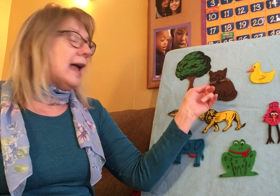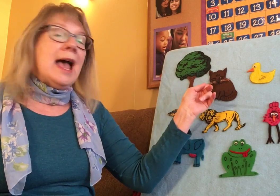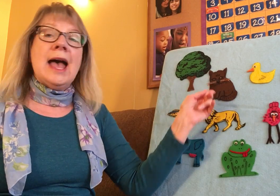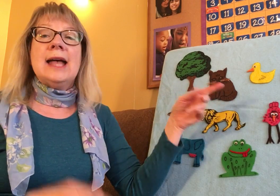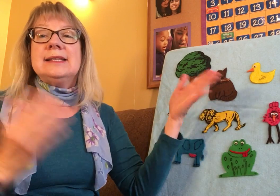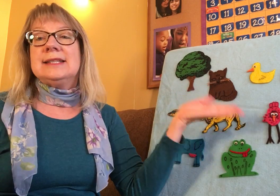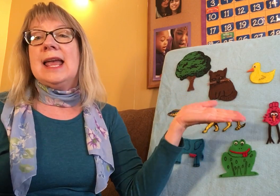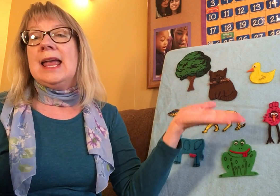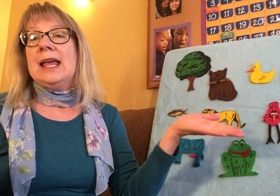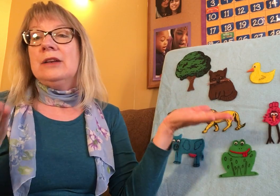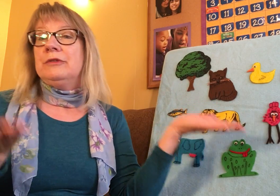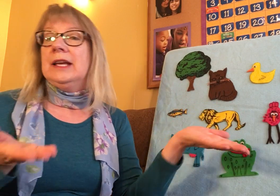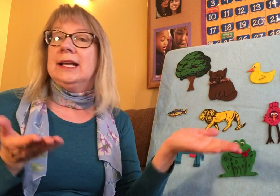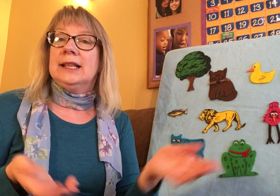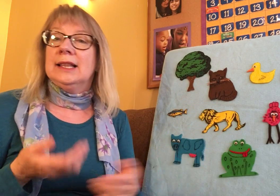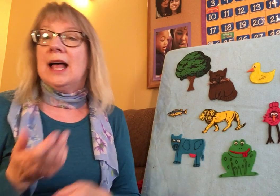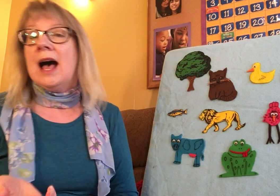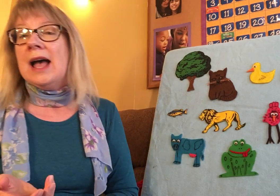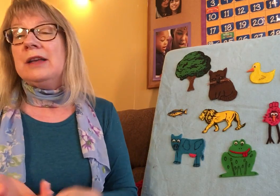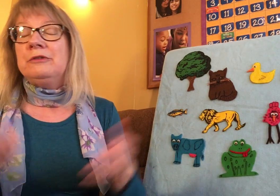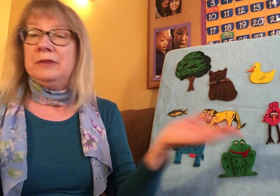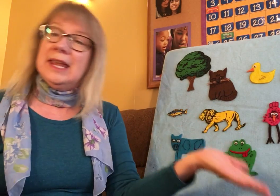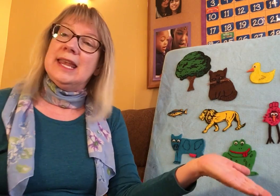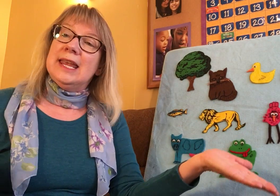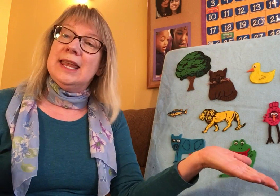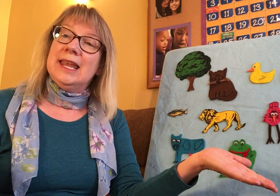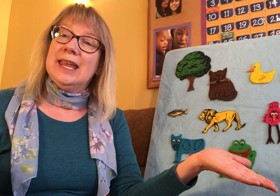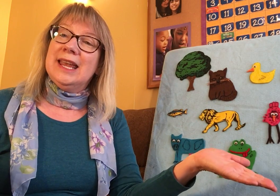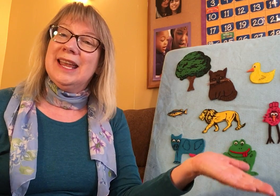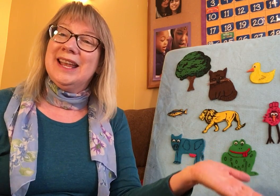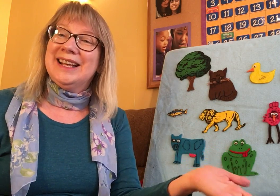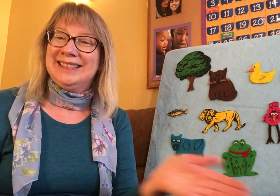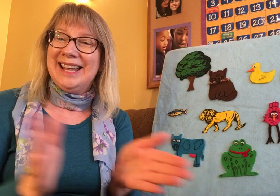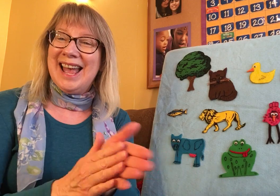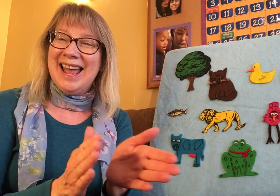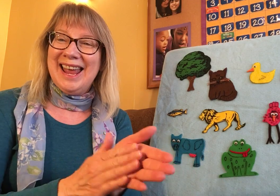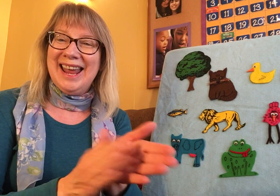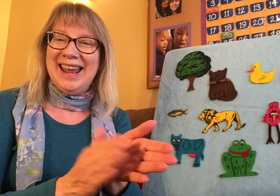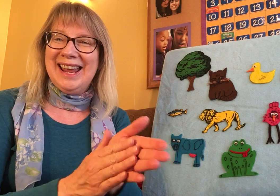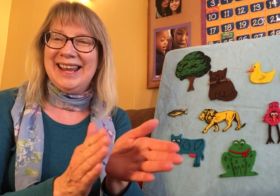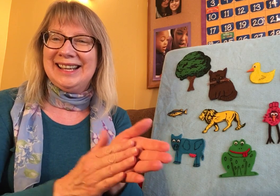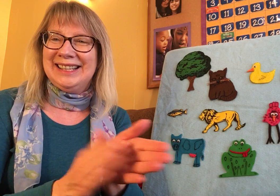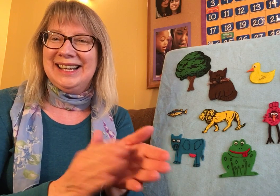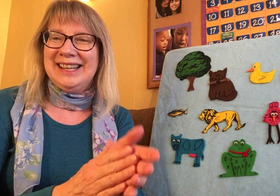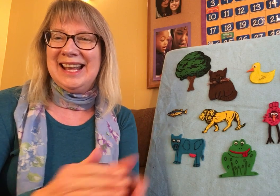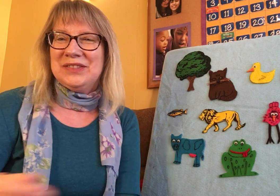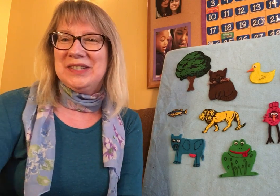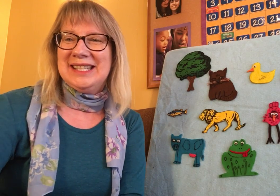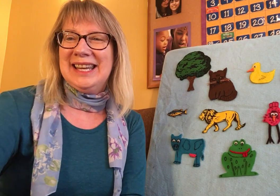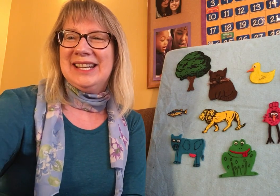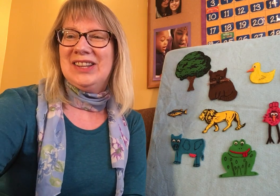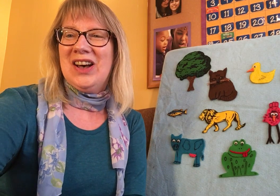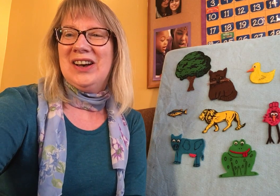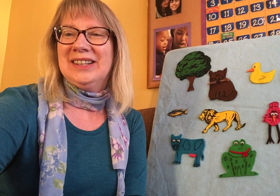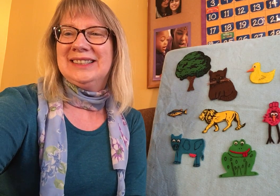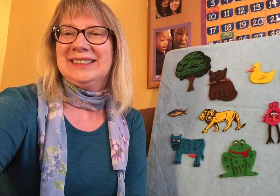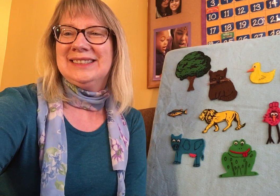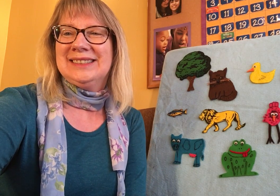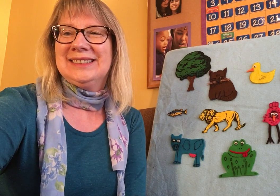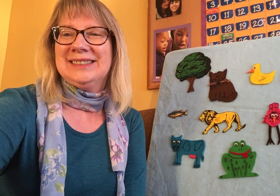cat sang fiddle-eye-fee. Yay! Thanks for singing along. show on the raggul. see next time.